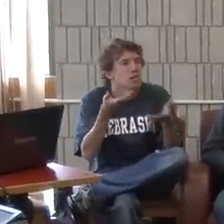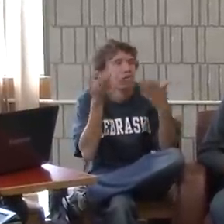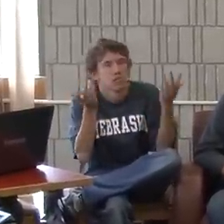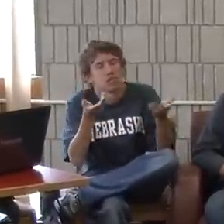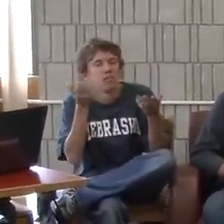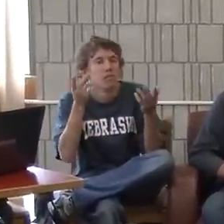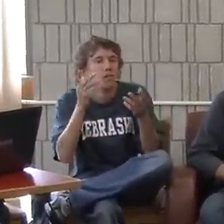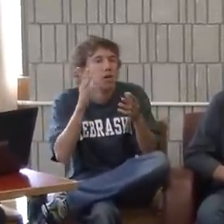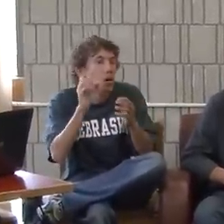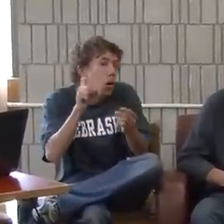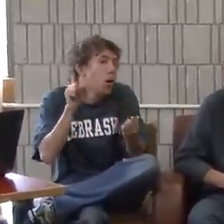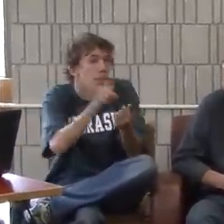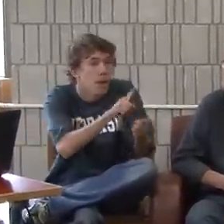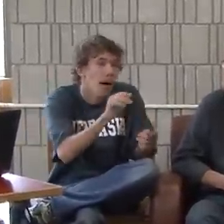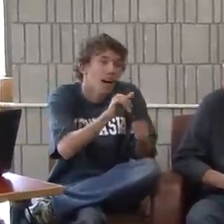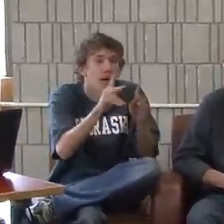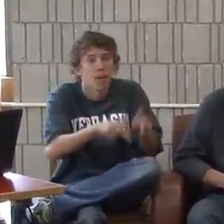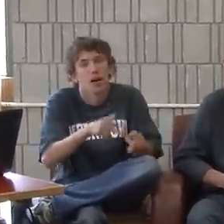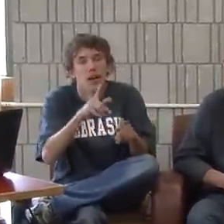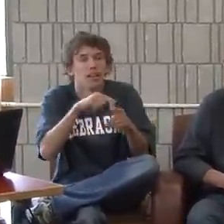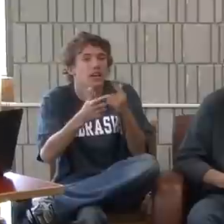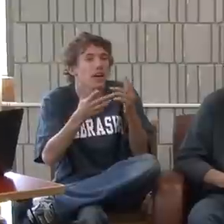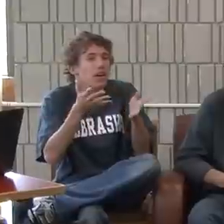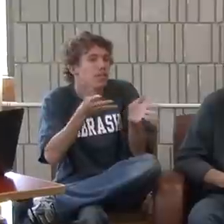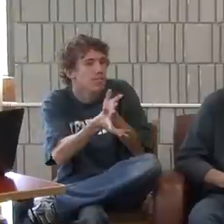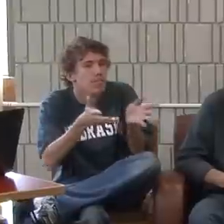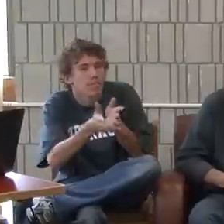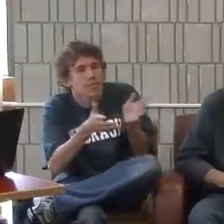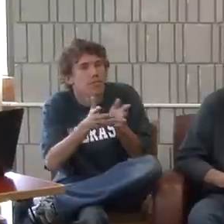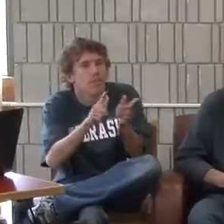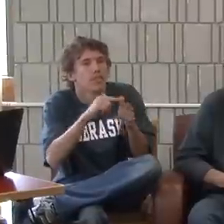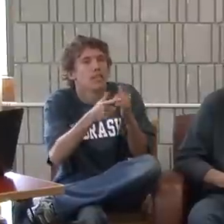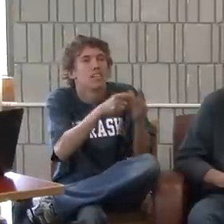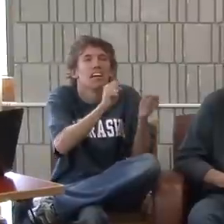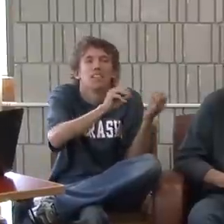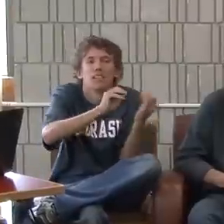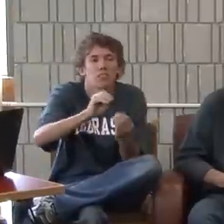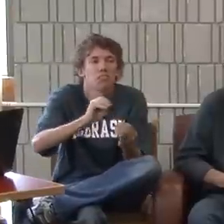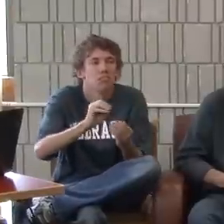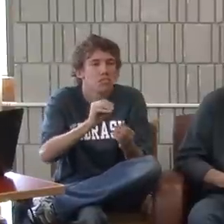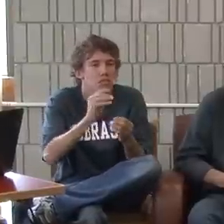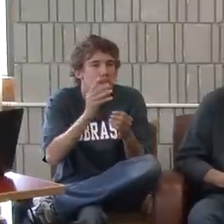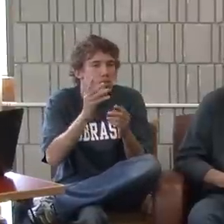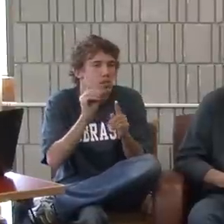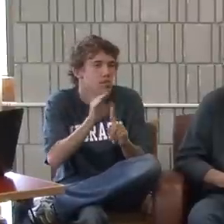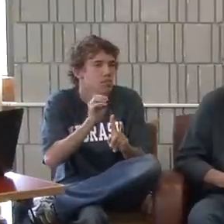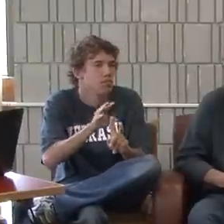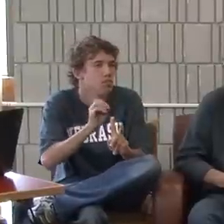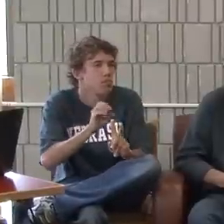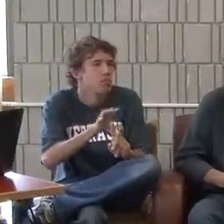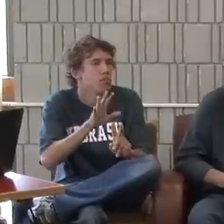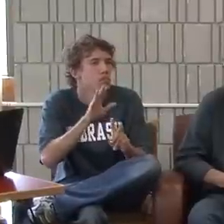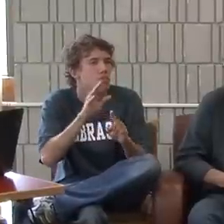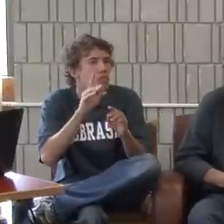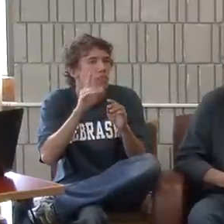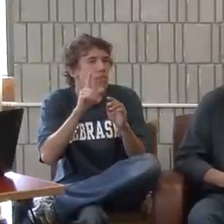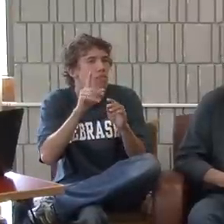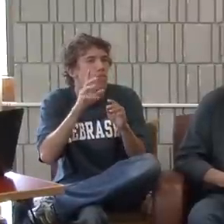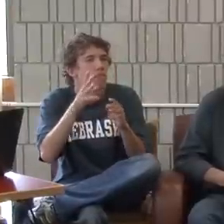just ask the person directly and ask them to teach you and expose you to things.